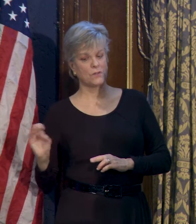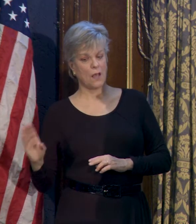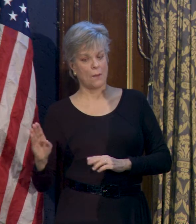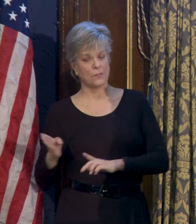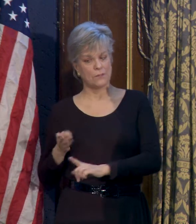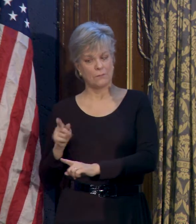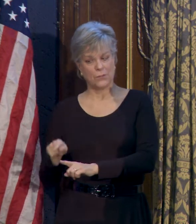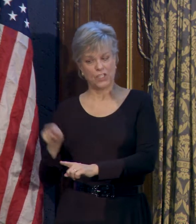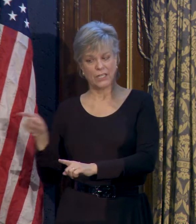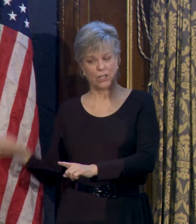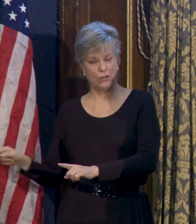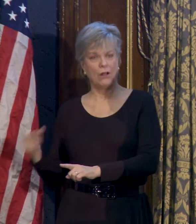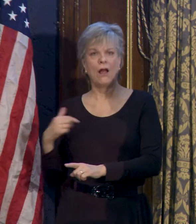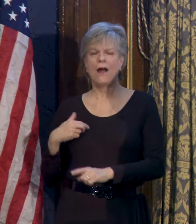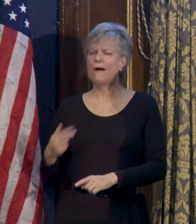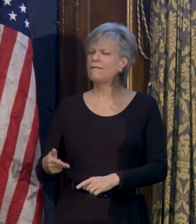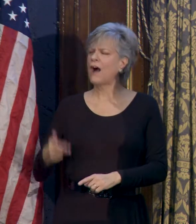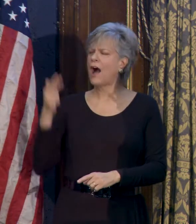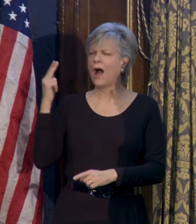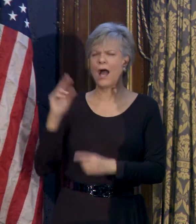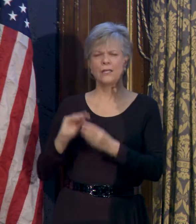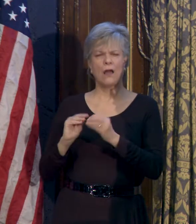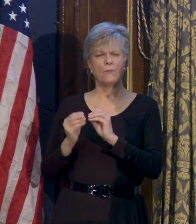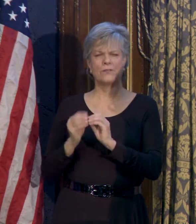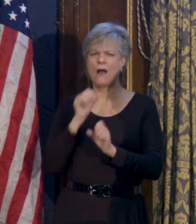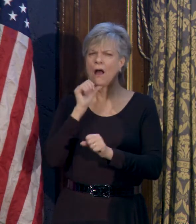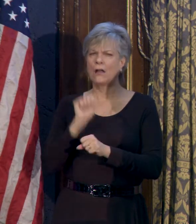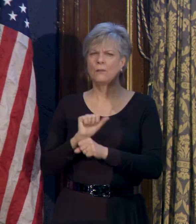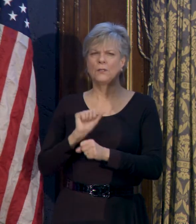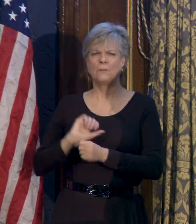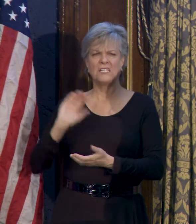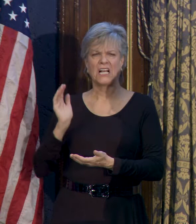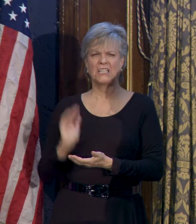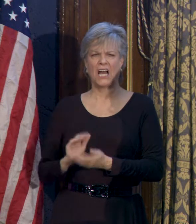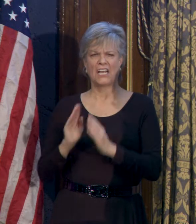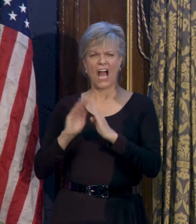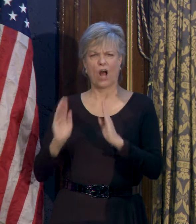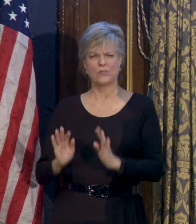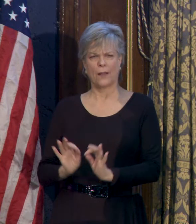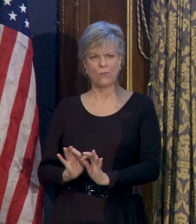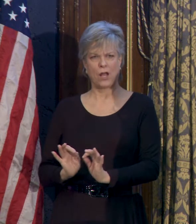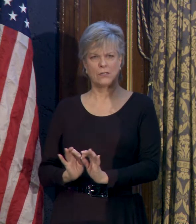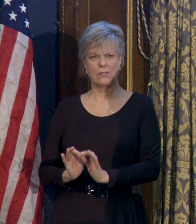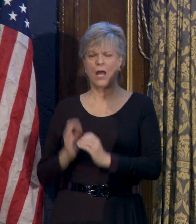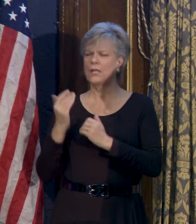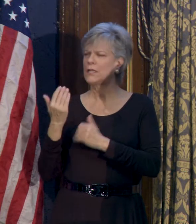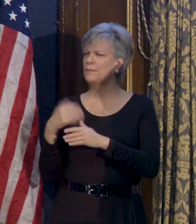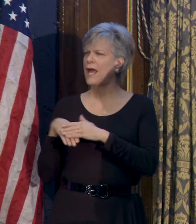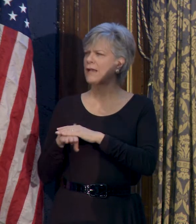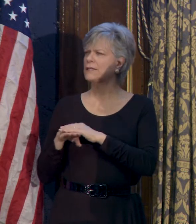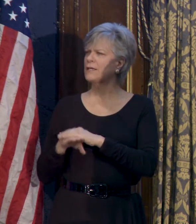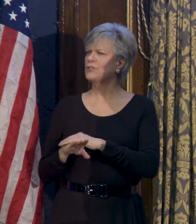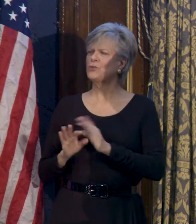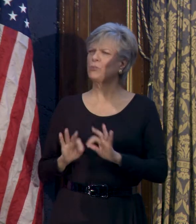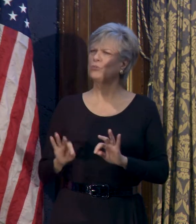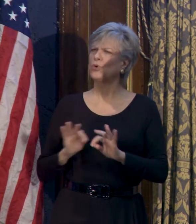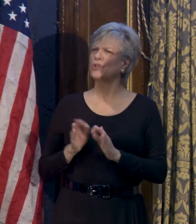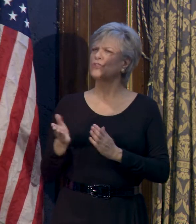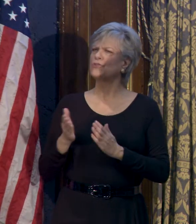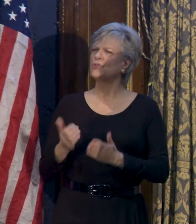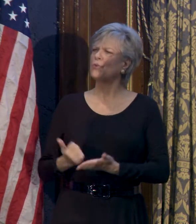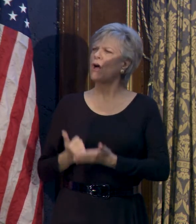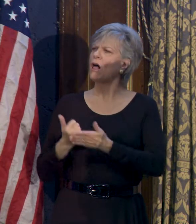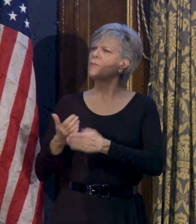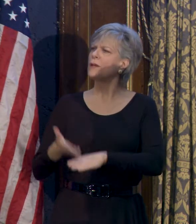struggles with high levels of unemployment, declining property values, and limited access to essential services that help to